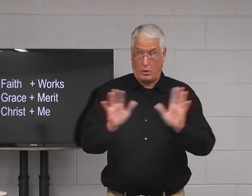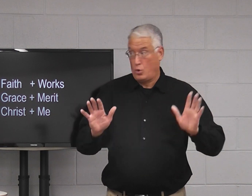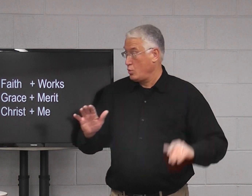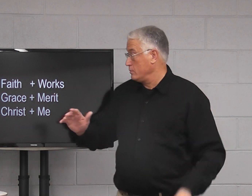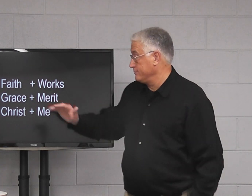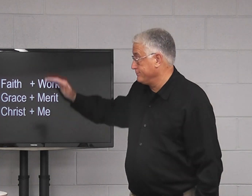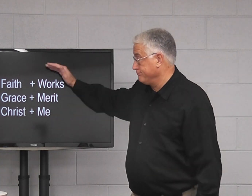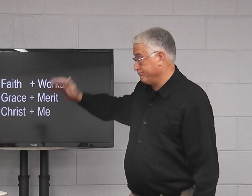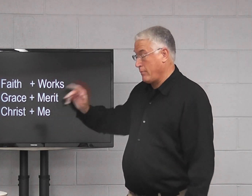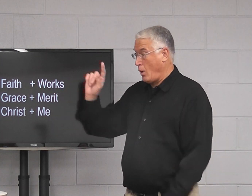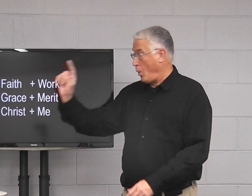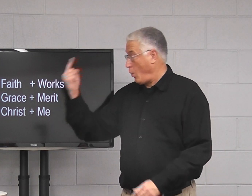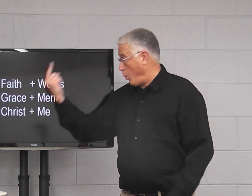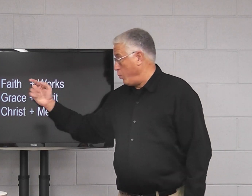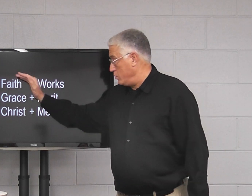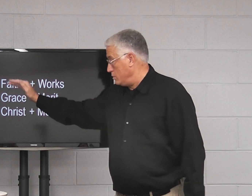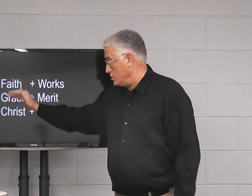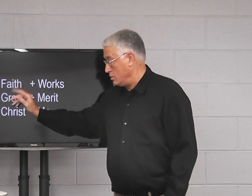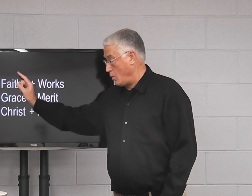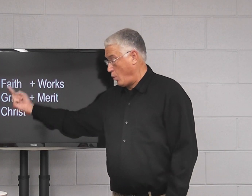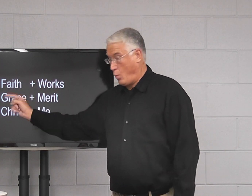up that this is not what the Bible teaches. messages.